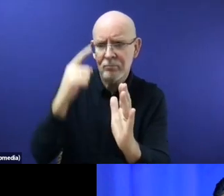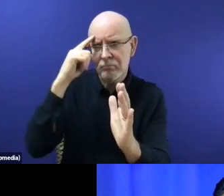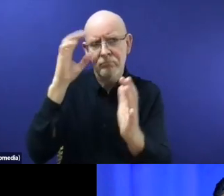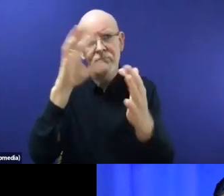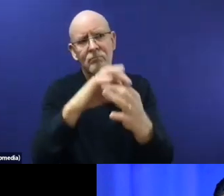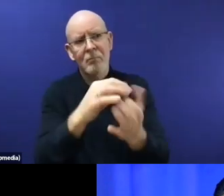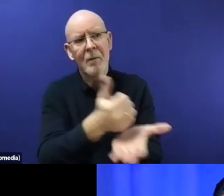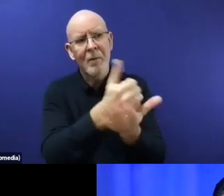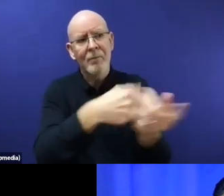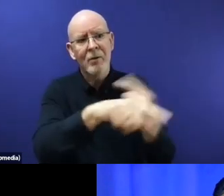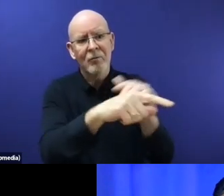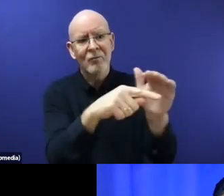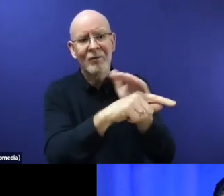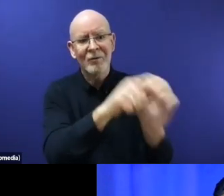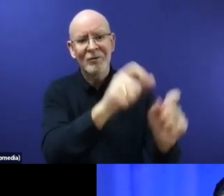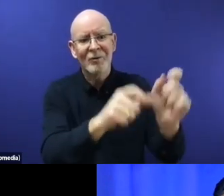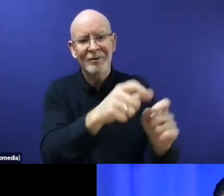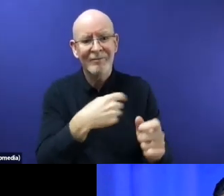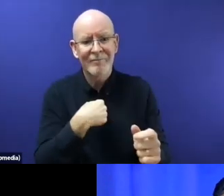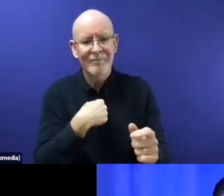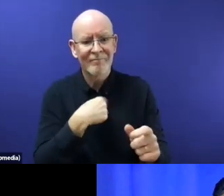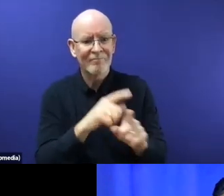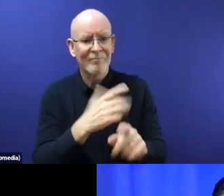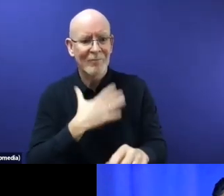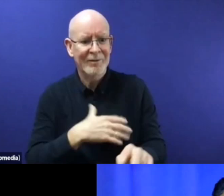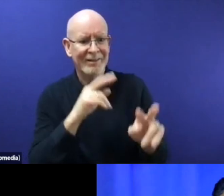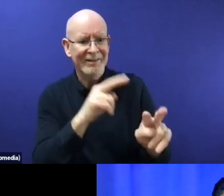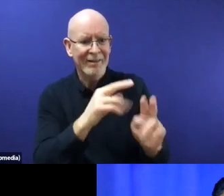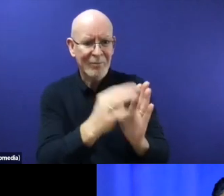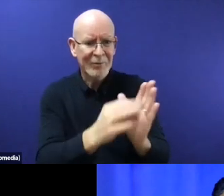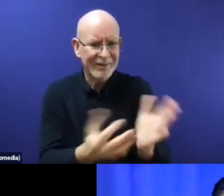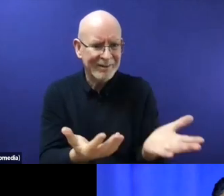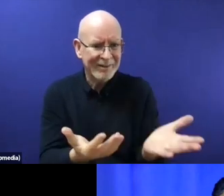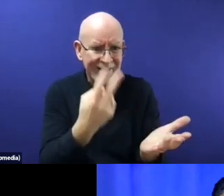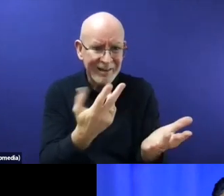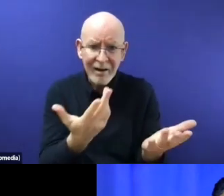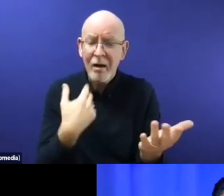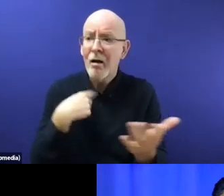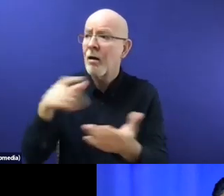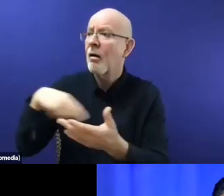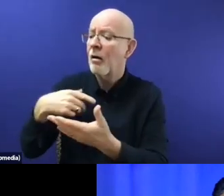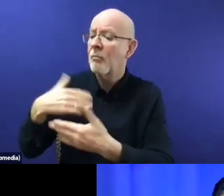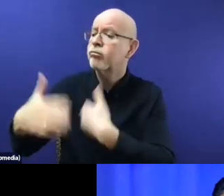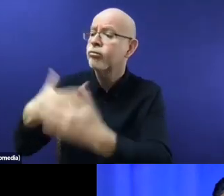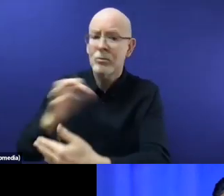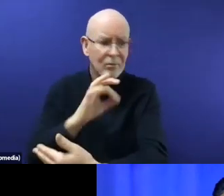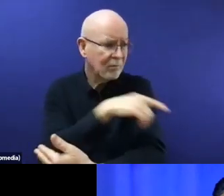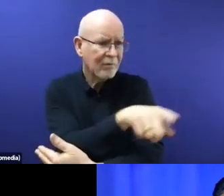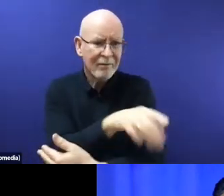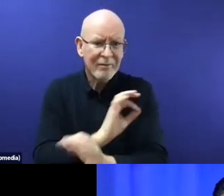perspective of the refugees and of the most affected ones. If we look at the new pack deal, we see that there